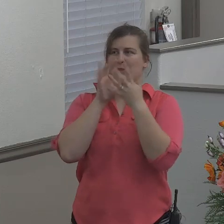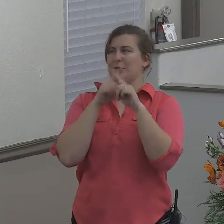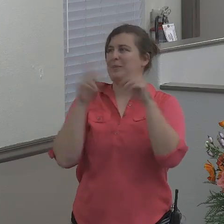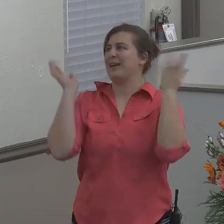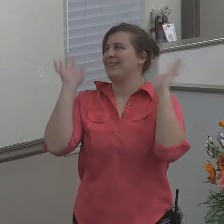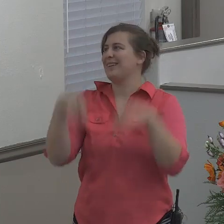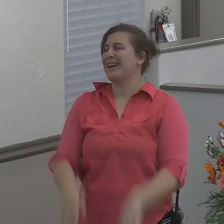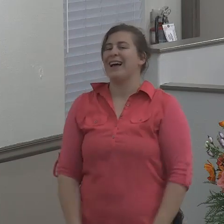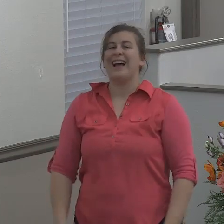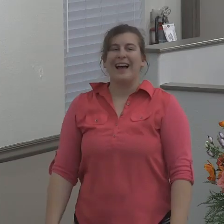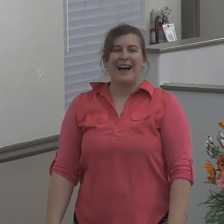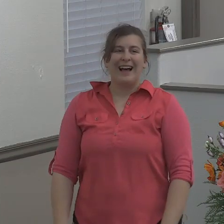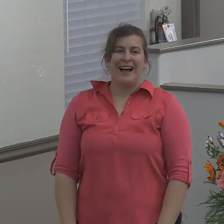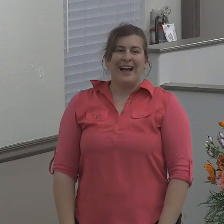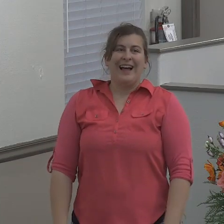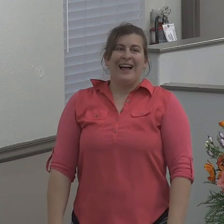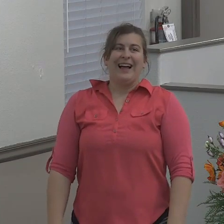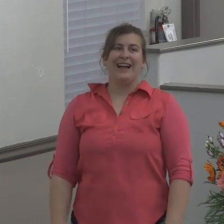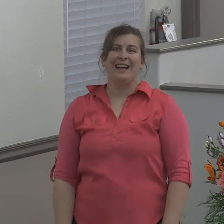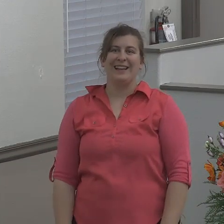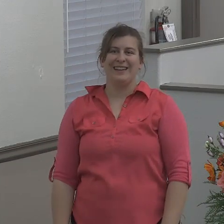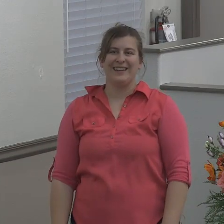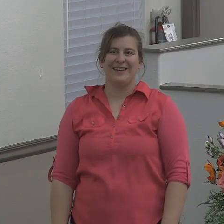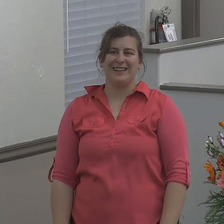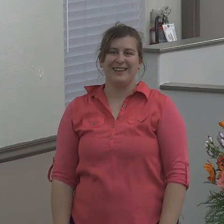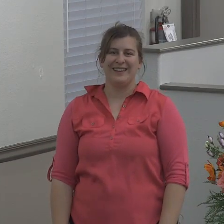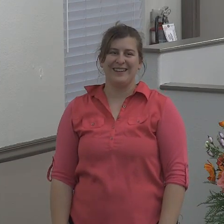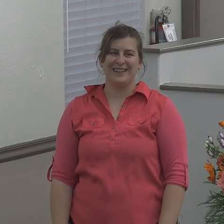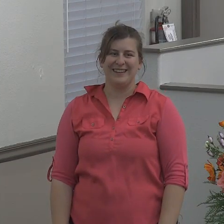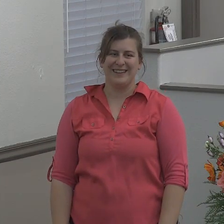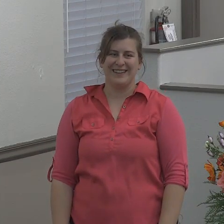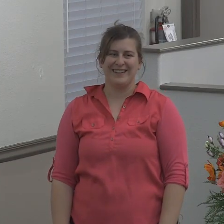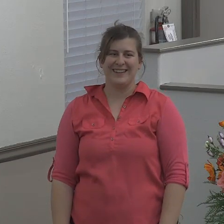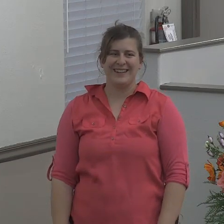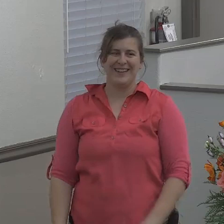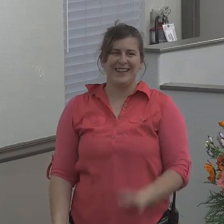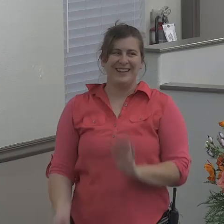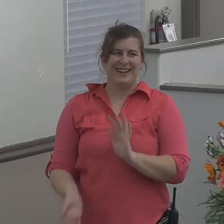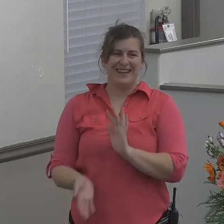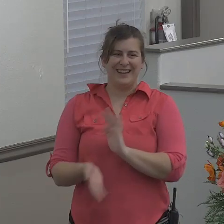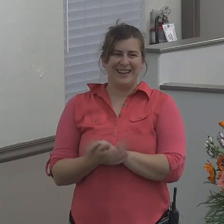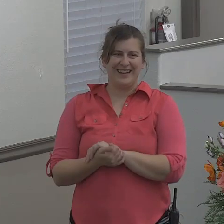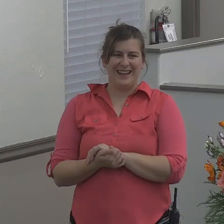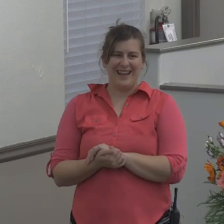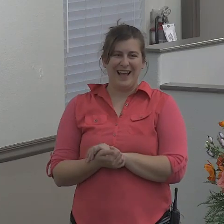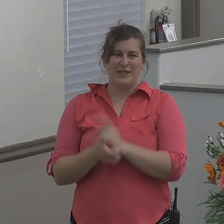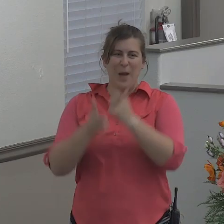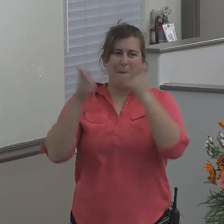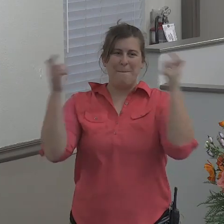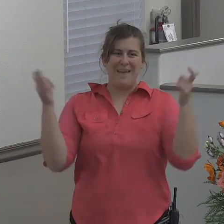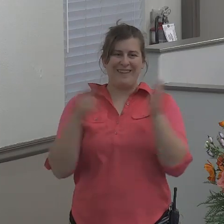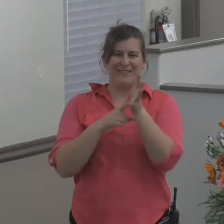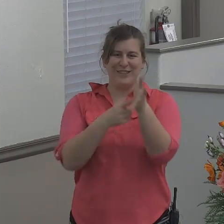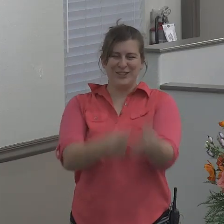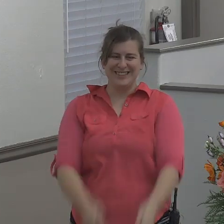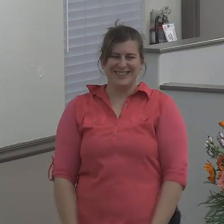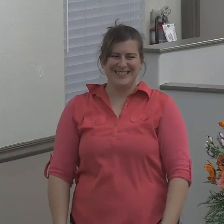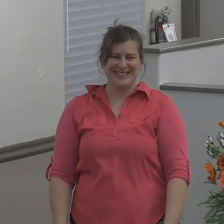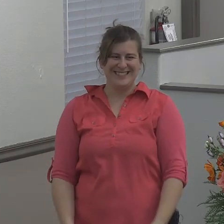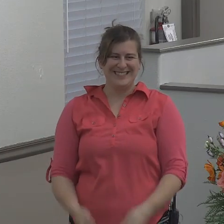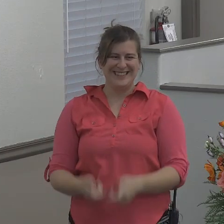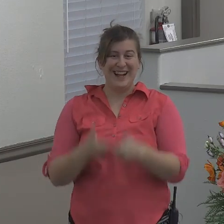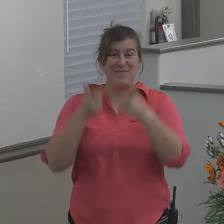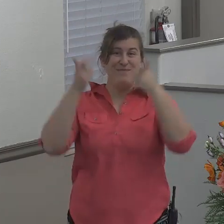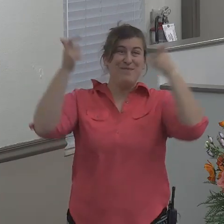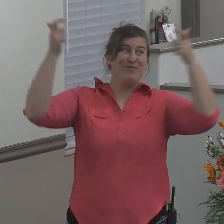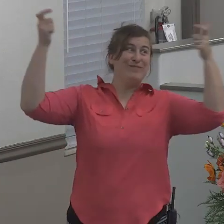let's just agree that it means an aquatic creature or a big or mighty or